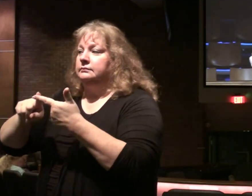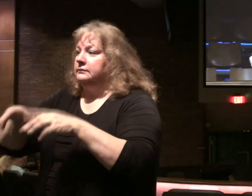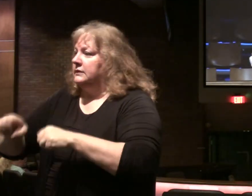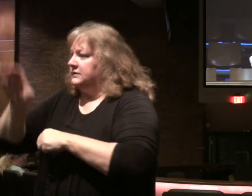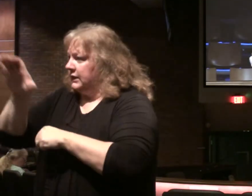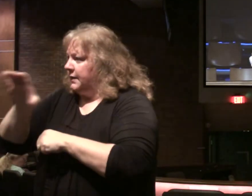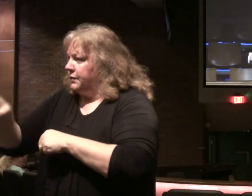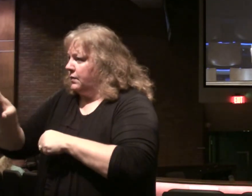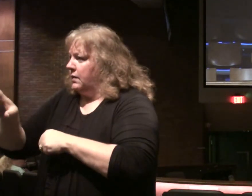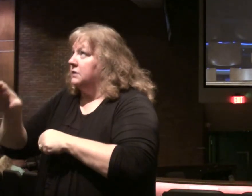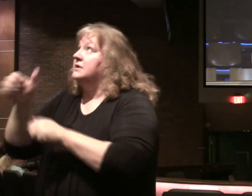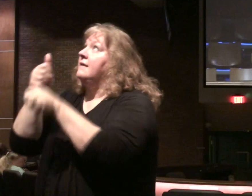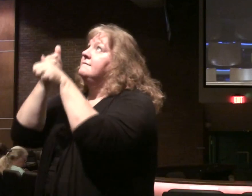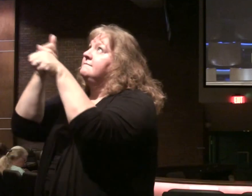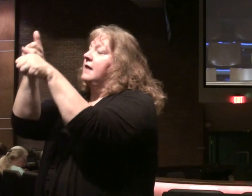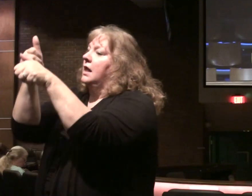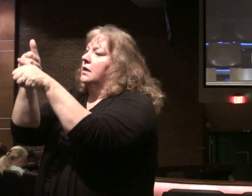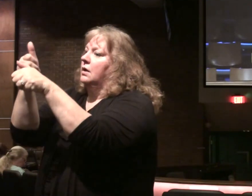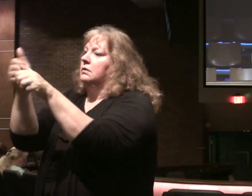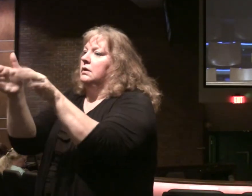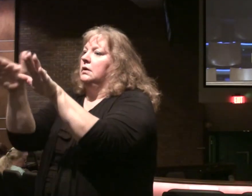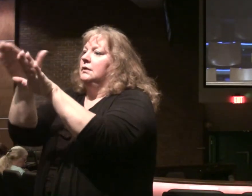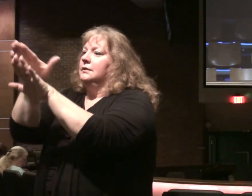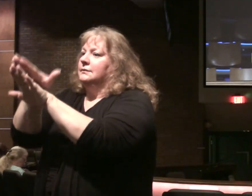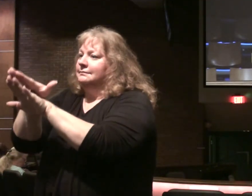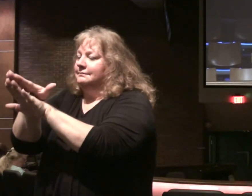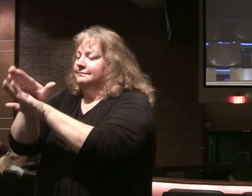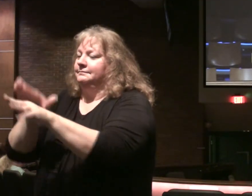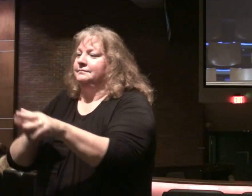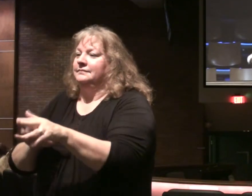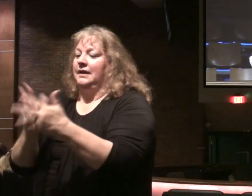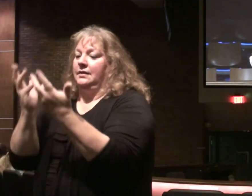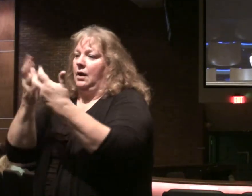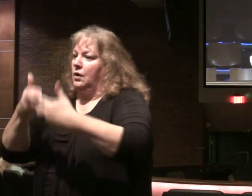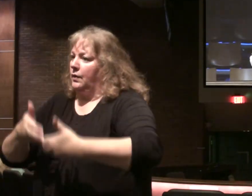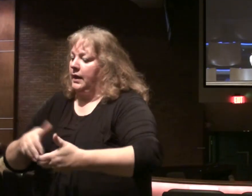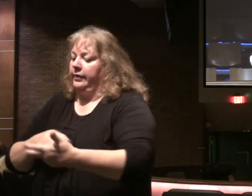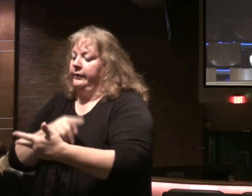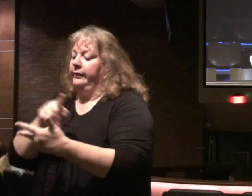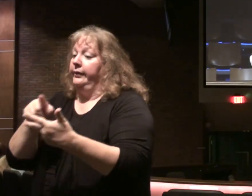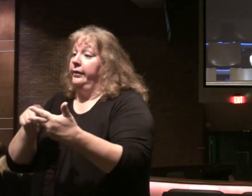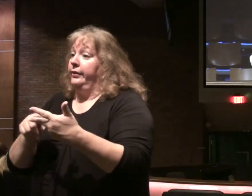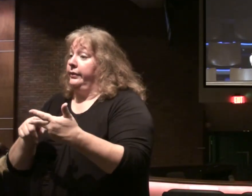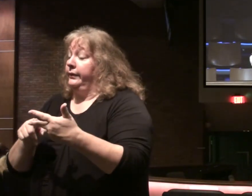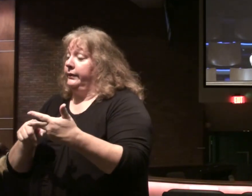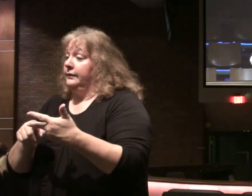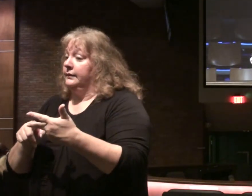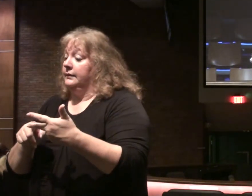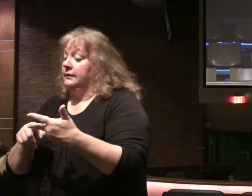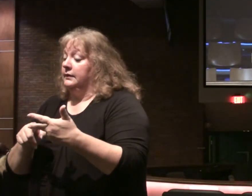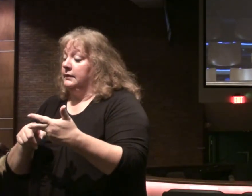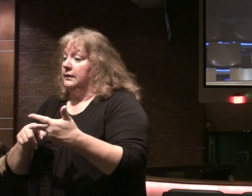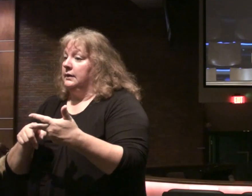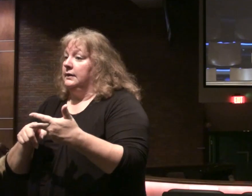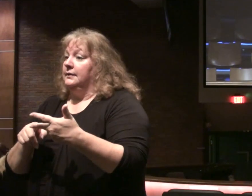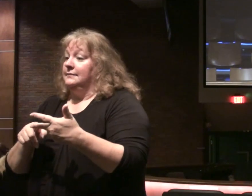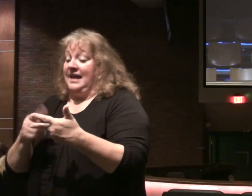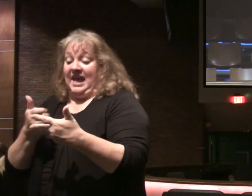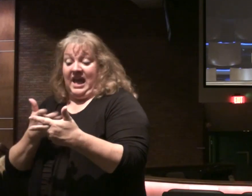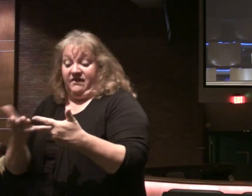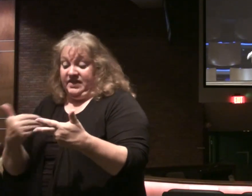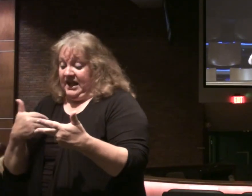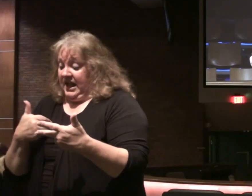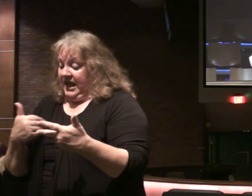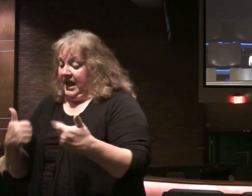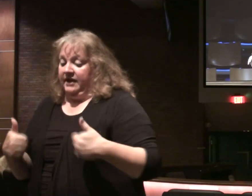take up your cross and follow him. And there's overlap in these, they're all encompassing, they go together. Third requirement, verse 33, he must give